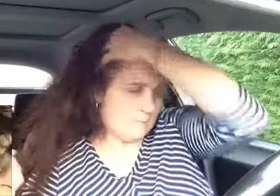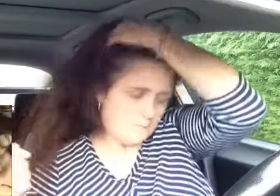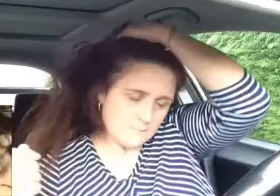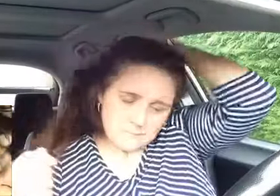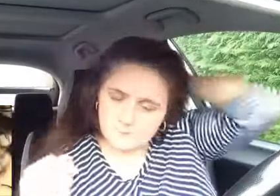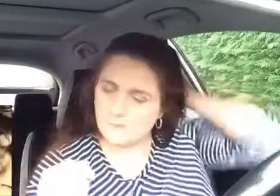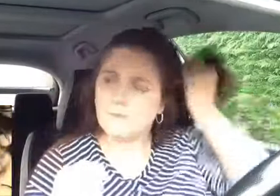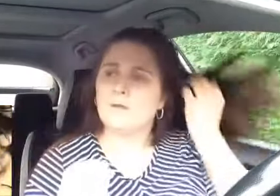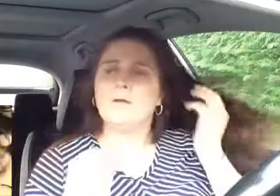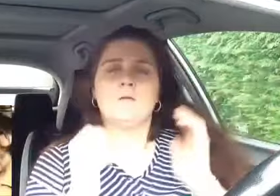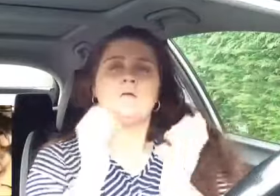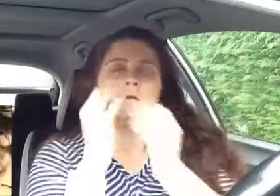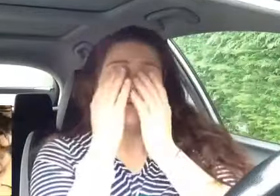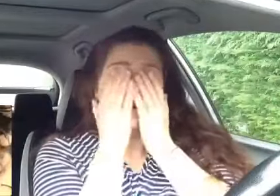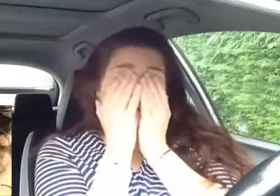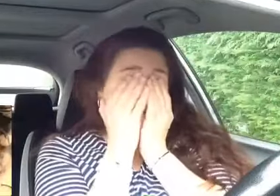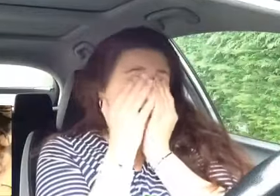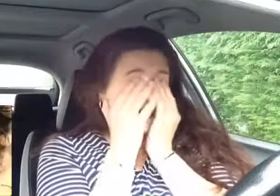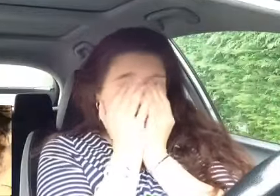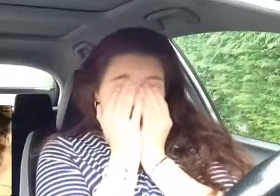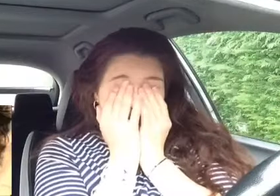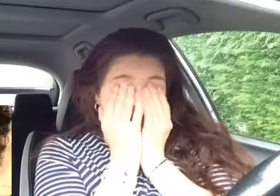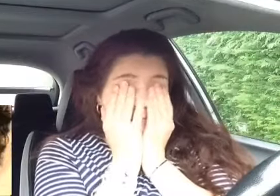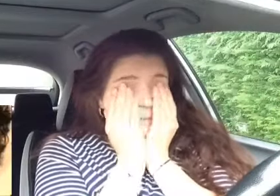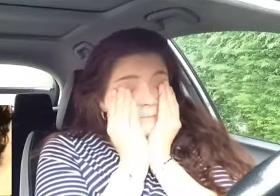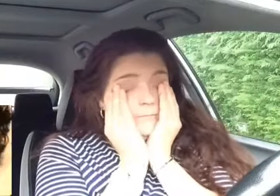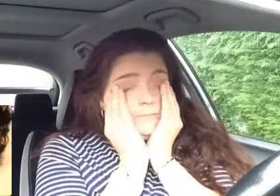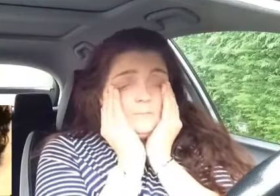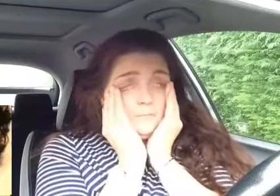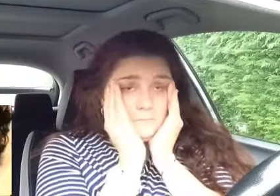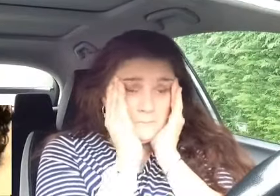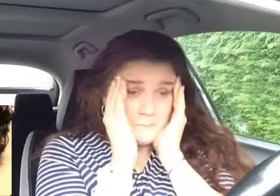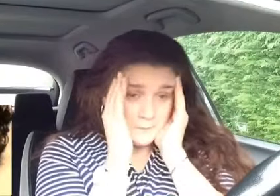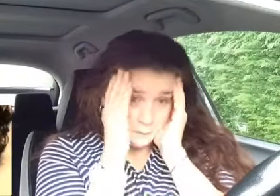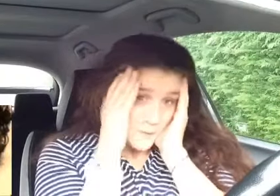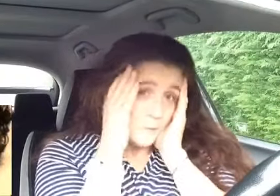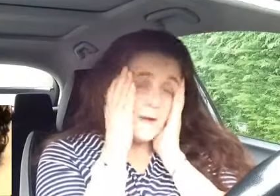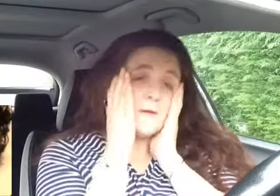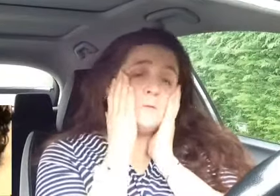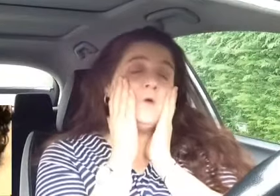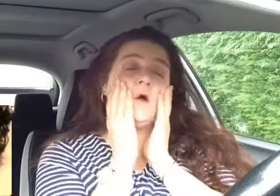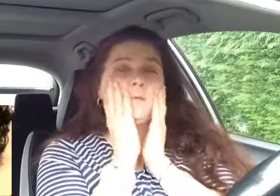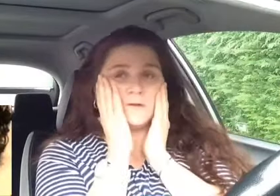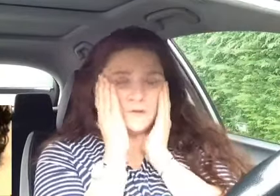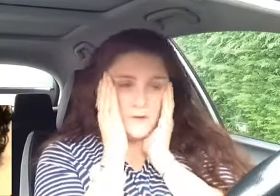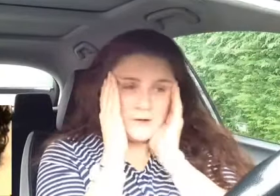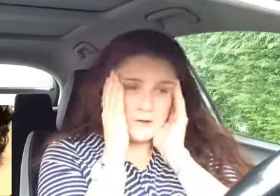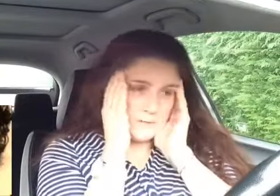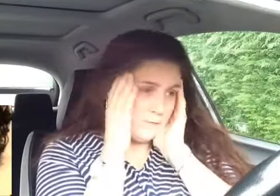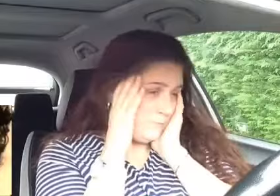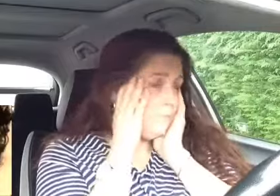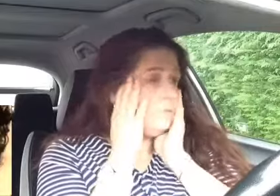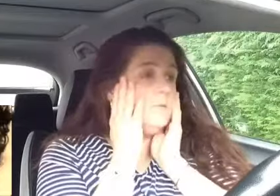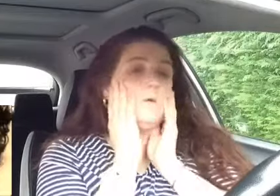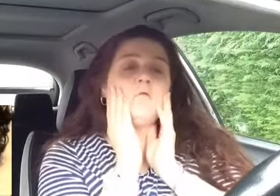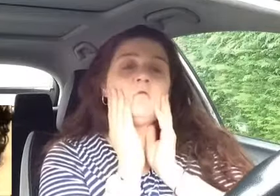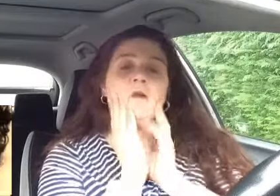terms of science mathematics agriculture and forms of government I've been awake all night watching the live coverage